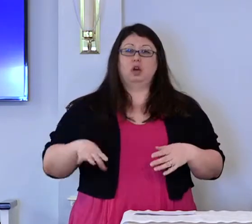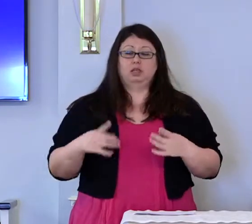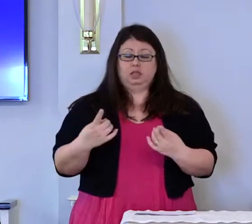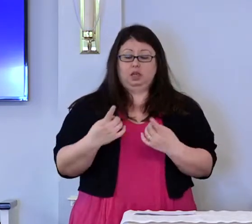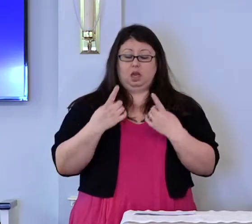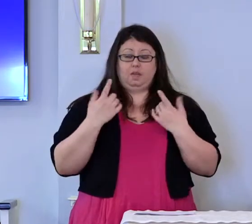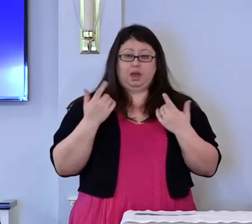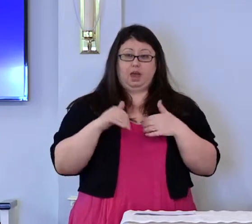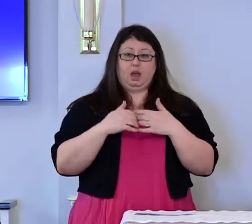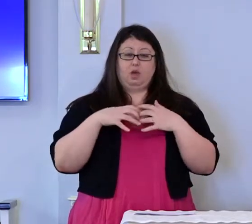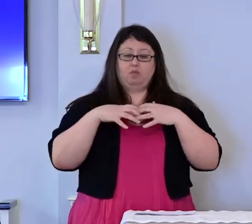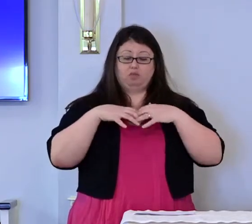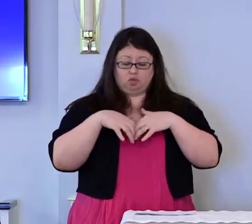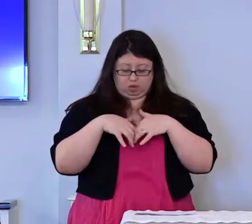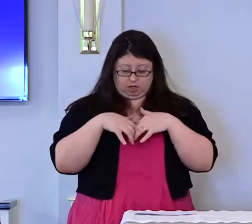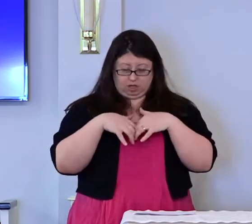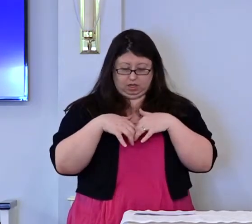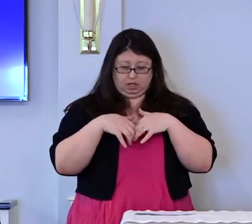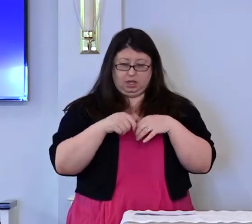and poured out for you.